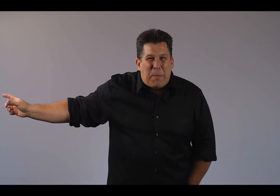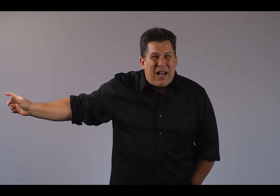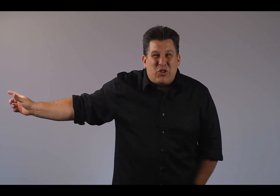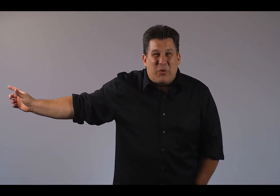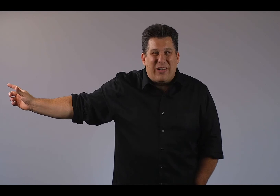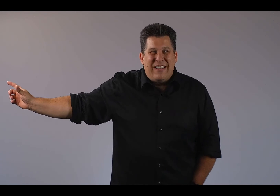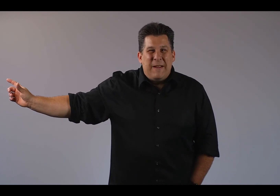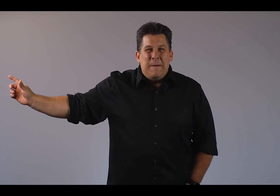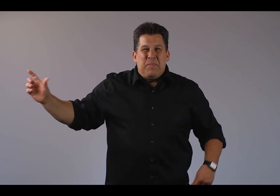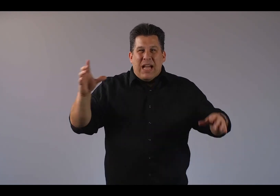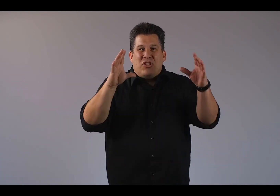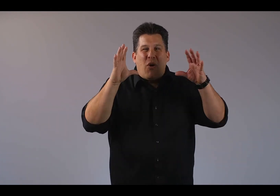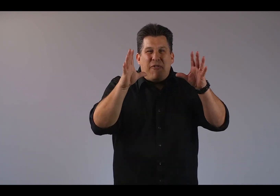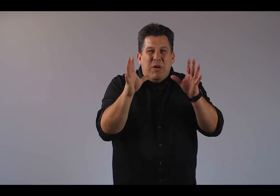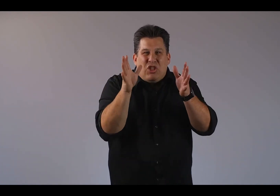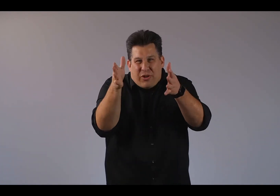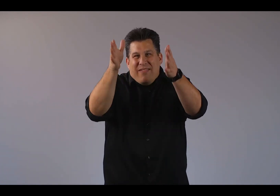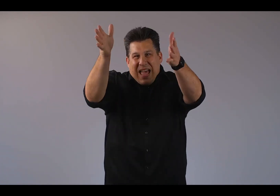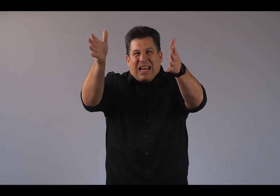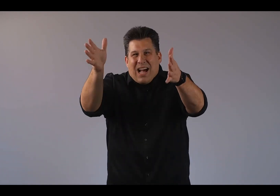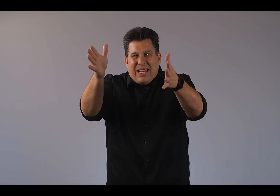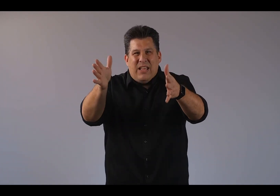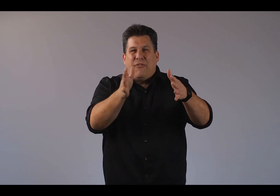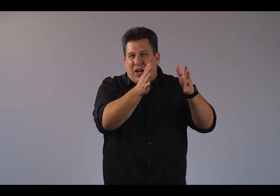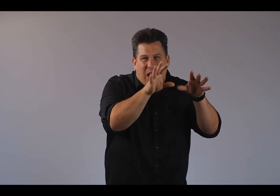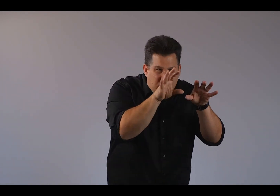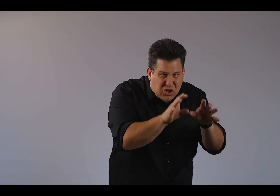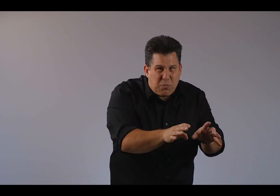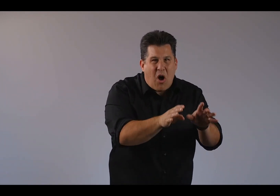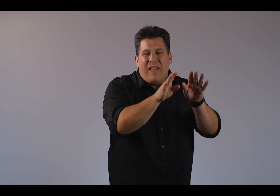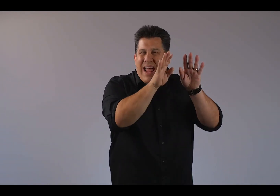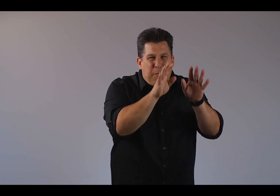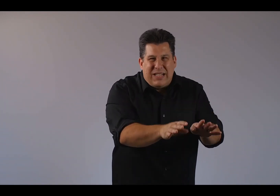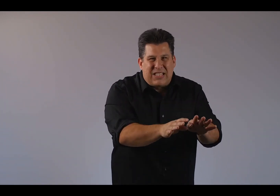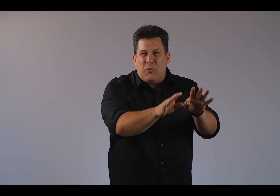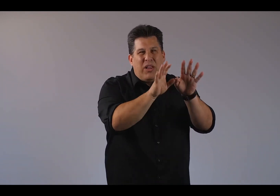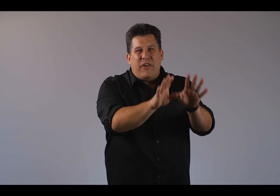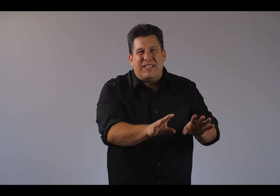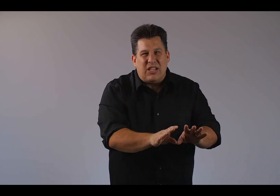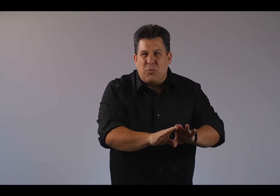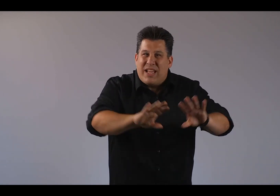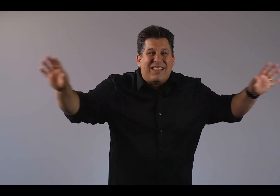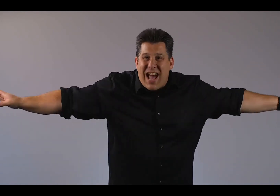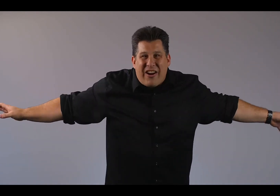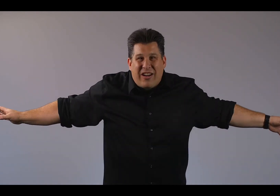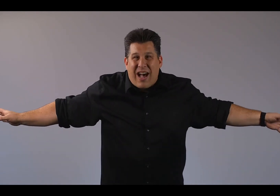possible. And so often we trade that God in for a God who is small and predictable and very sensible. That's not our God.